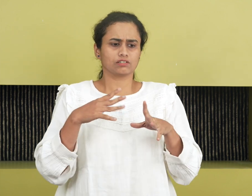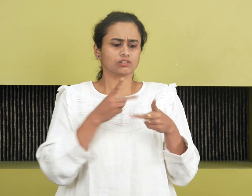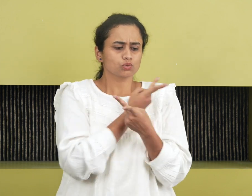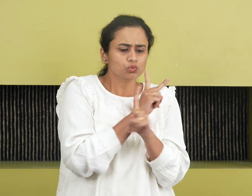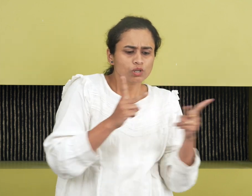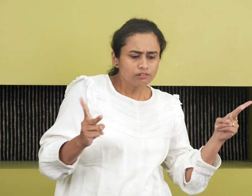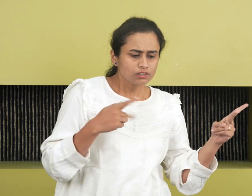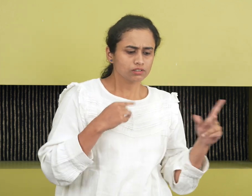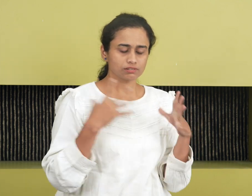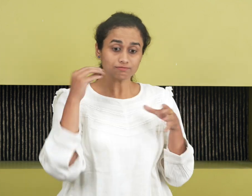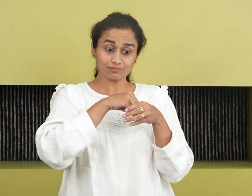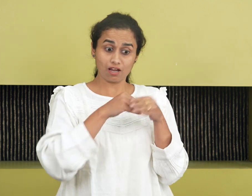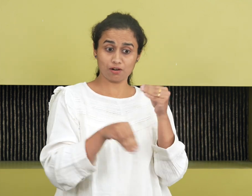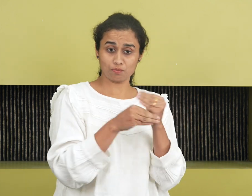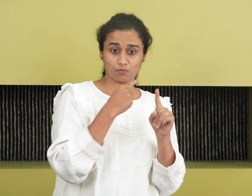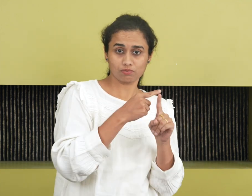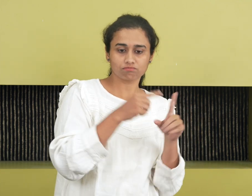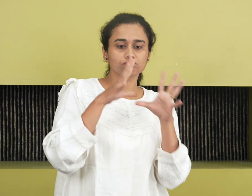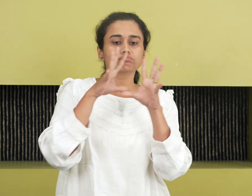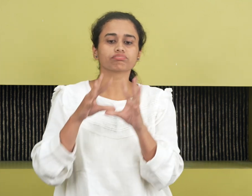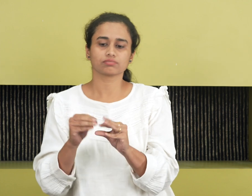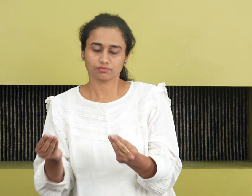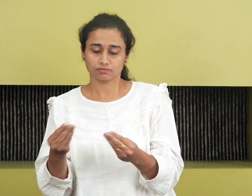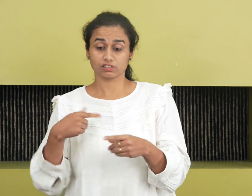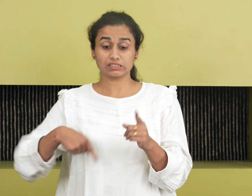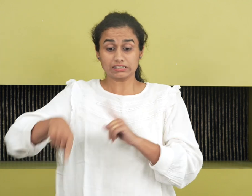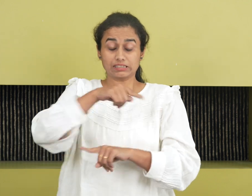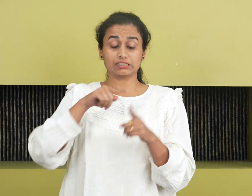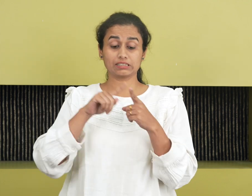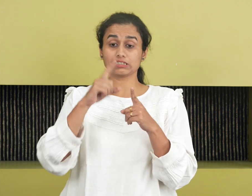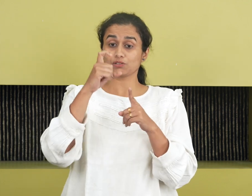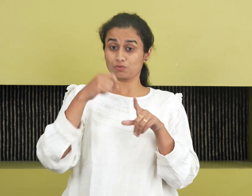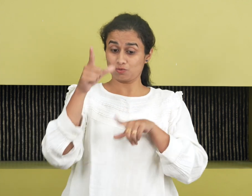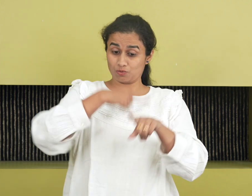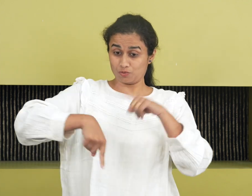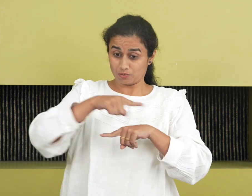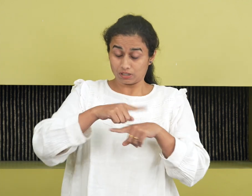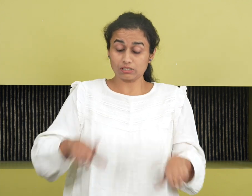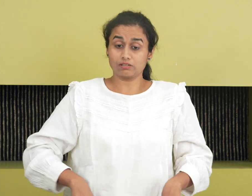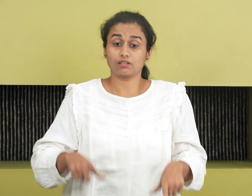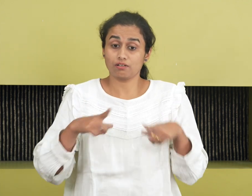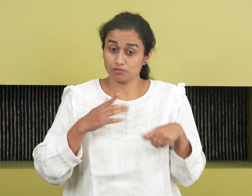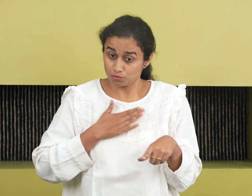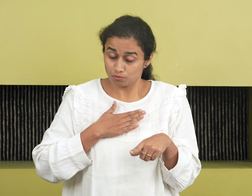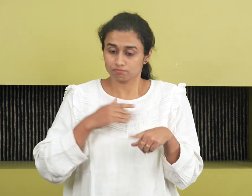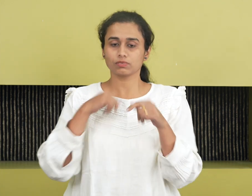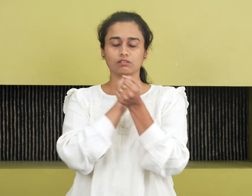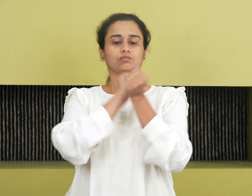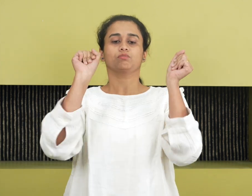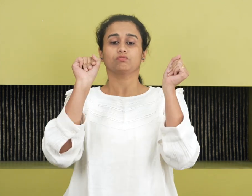So much for our ecology, livelihood, and democracy are all